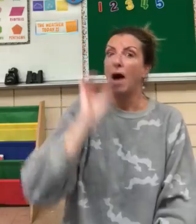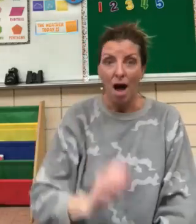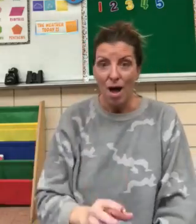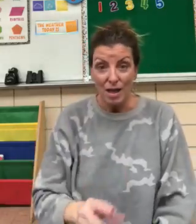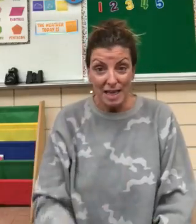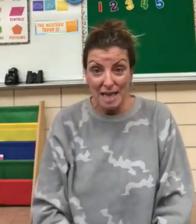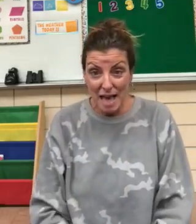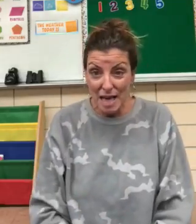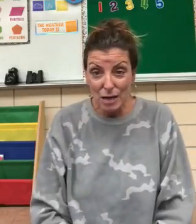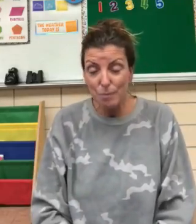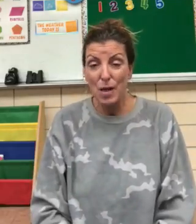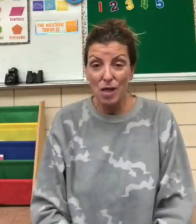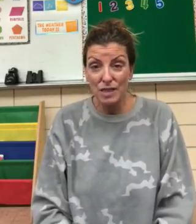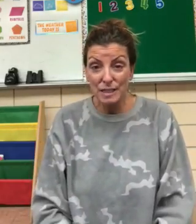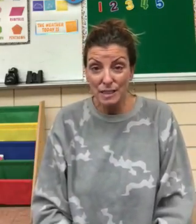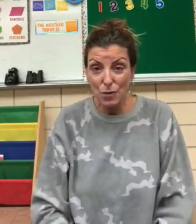He ate up all the soap.